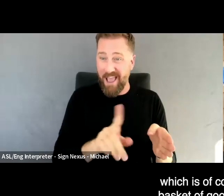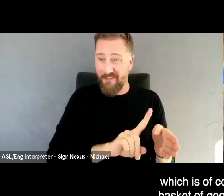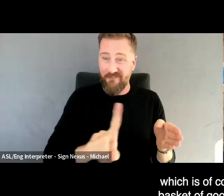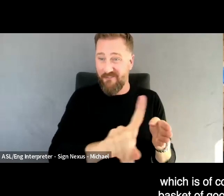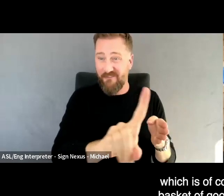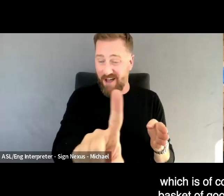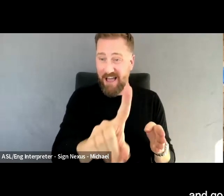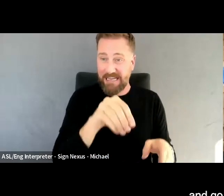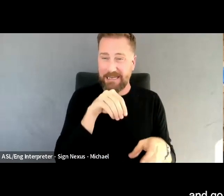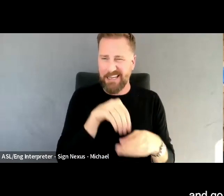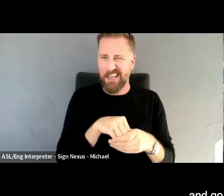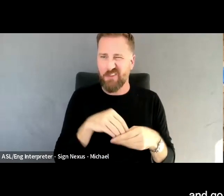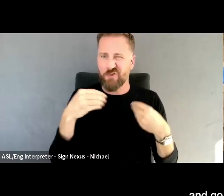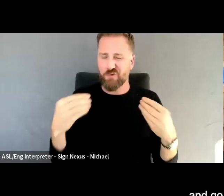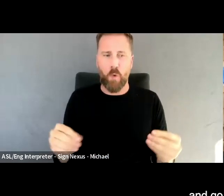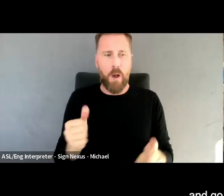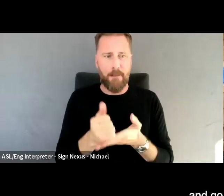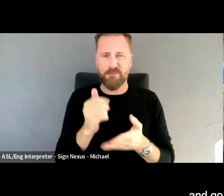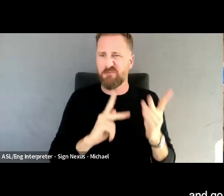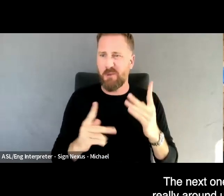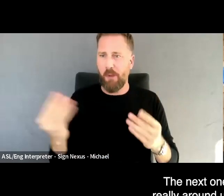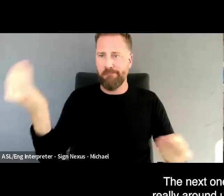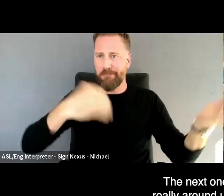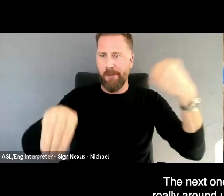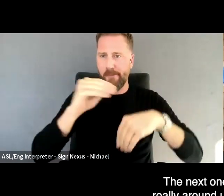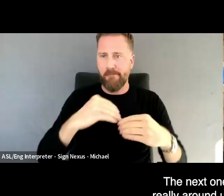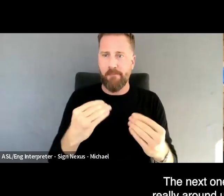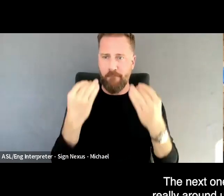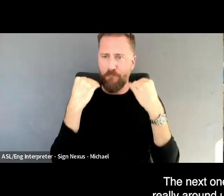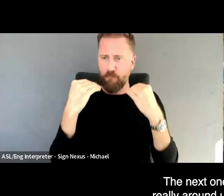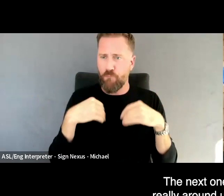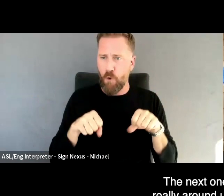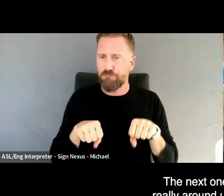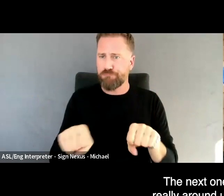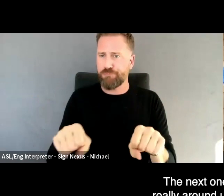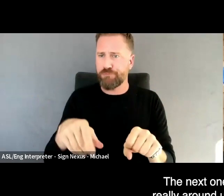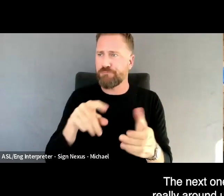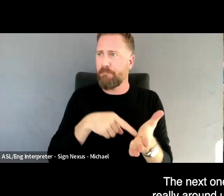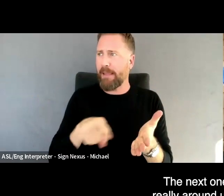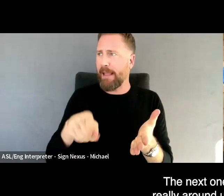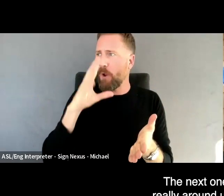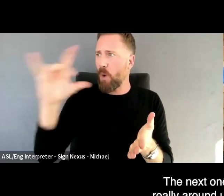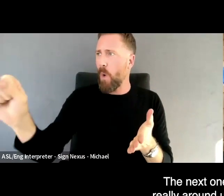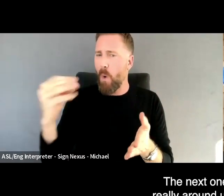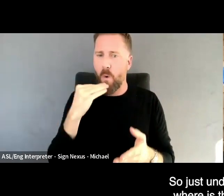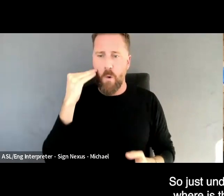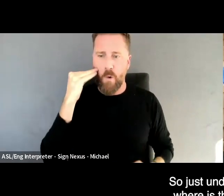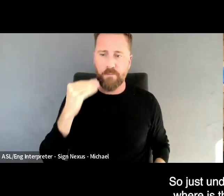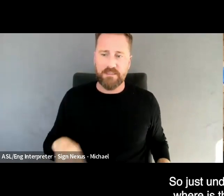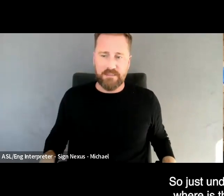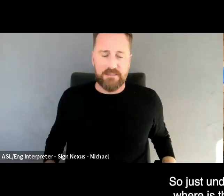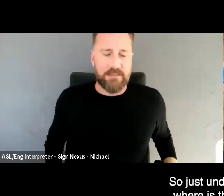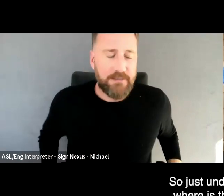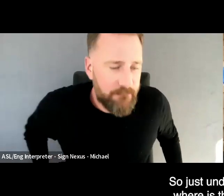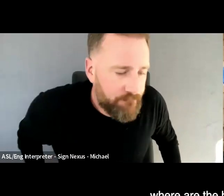basket of goods they want and go home. The next one, and that's that's really around understanding. So just